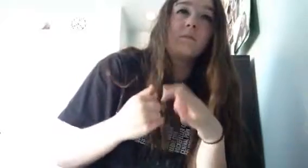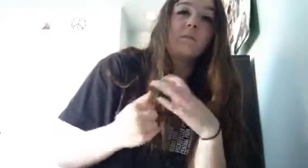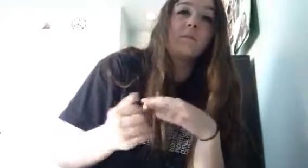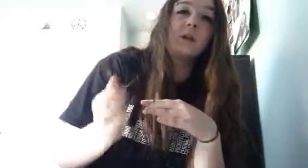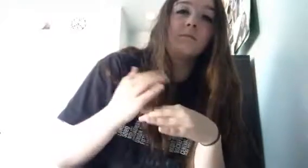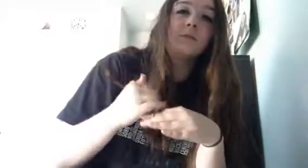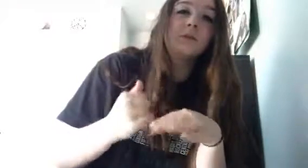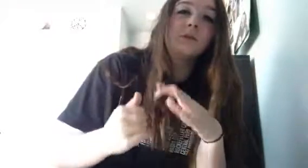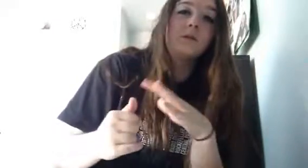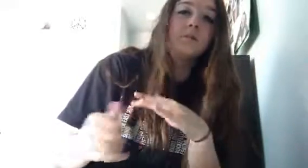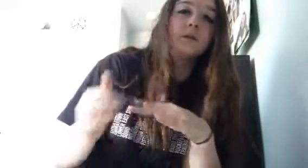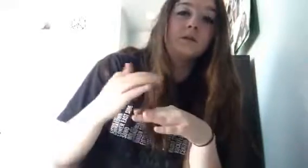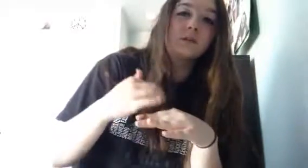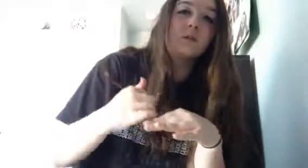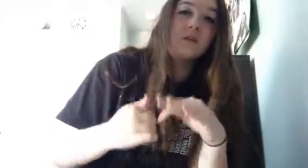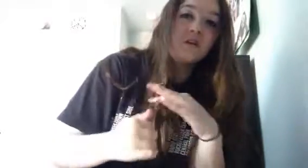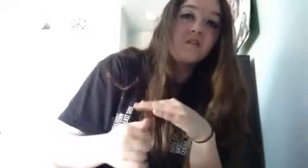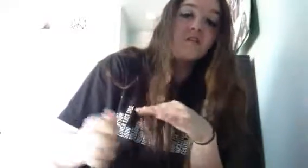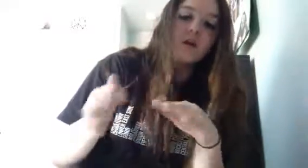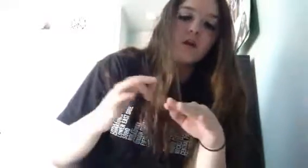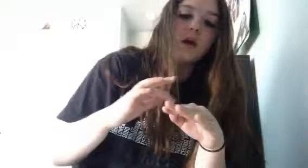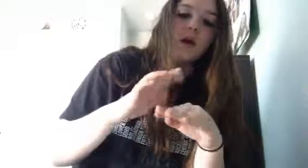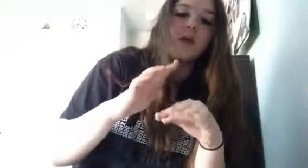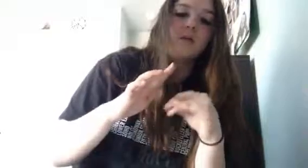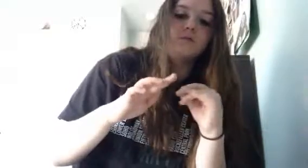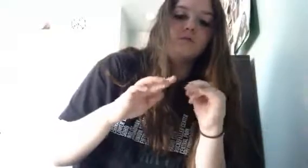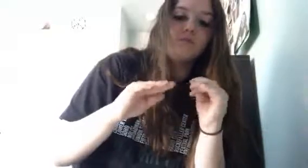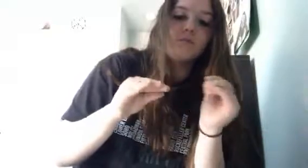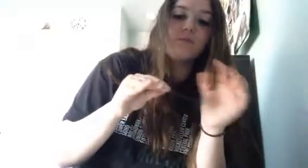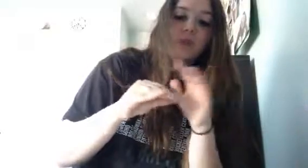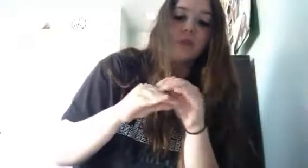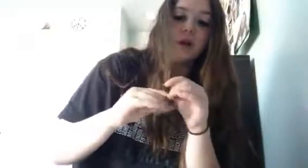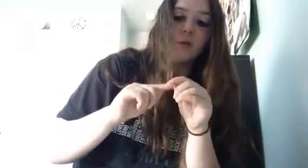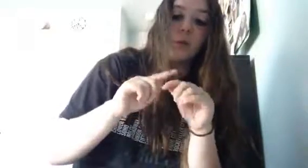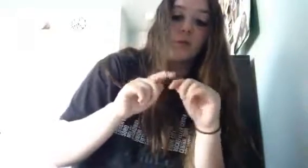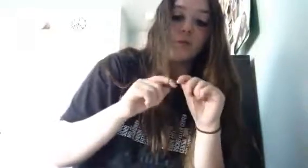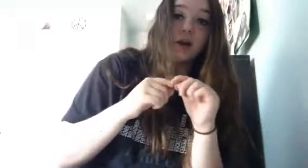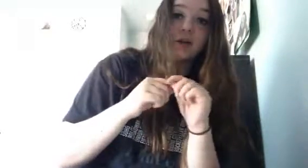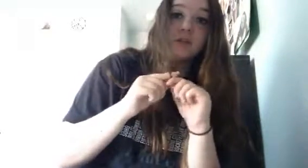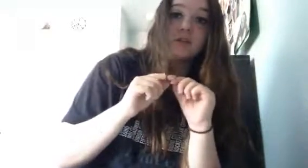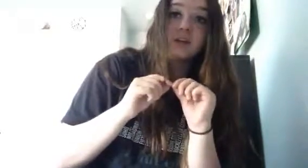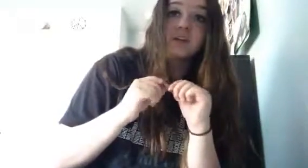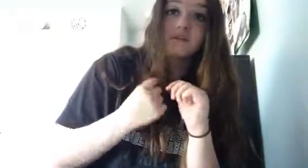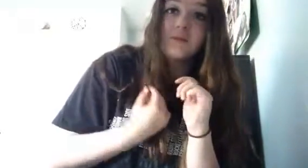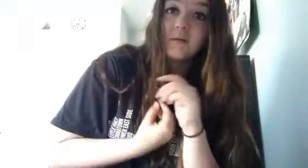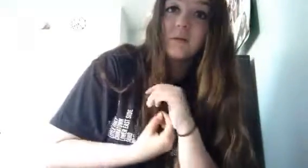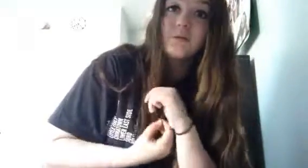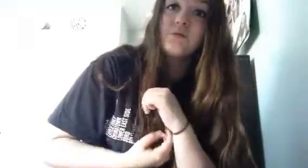like i'm gonna do something to piss them off and i was but i like went like right into like the speed limit when